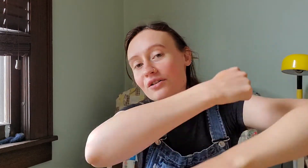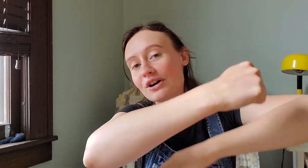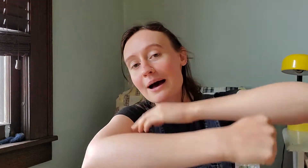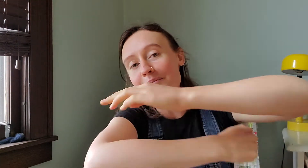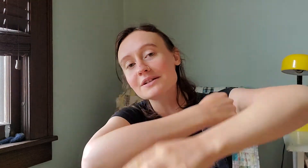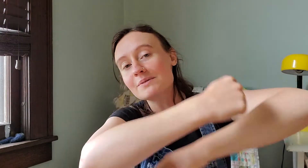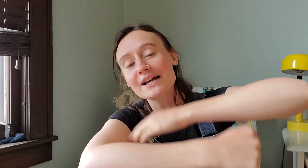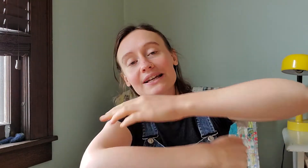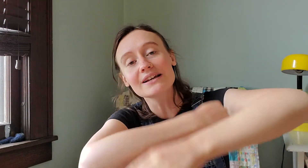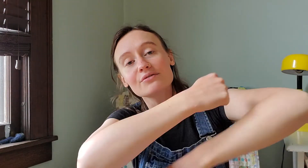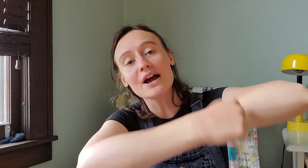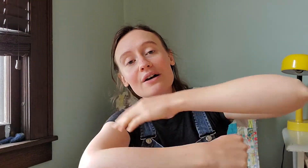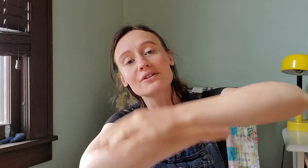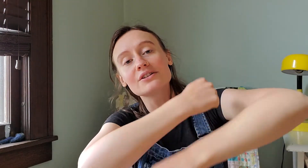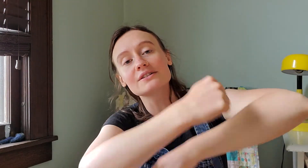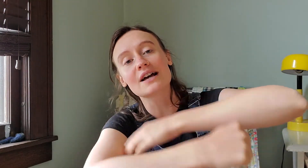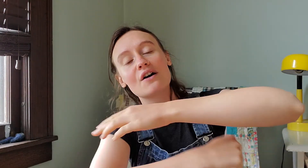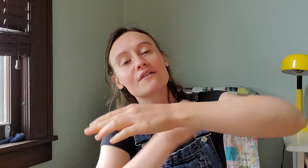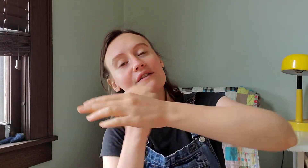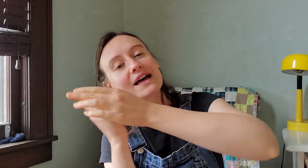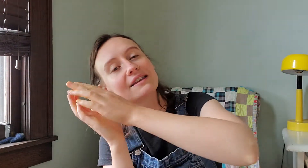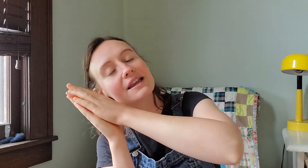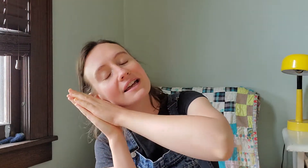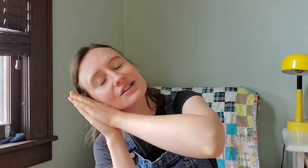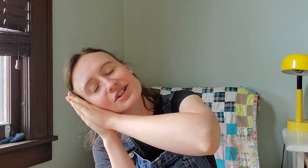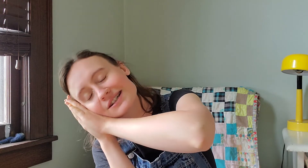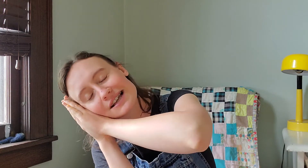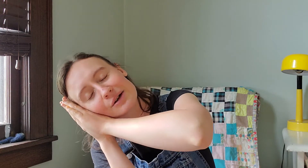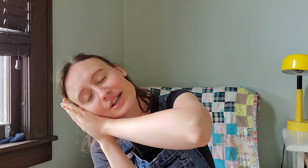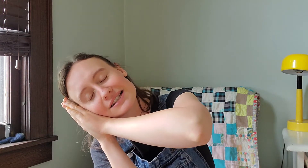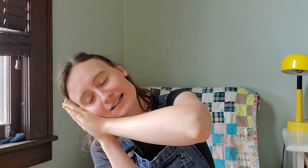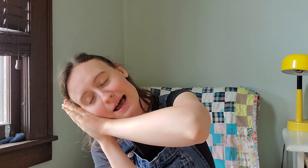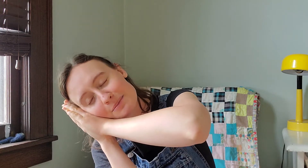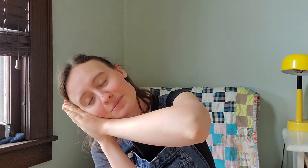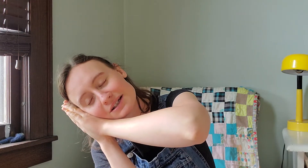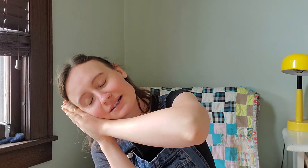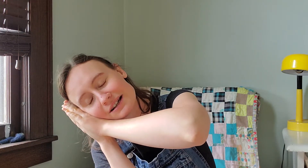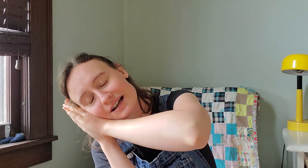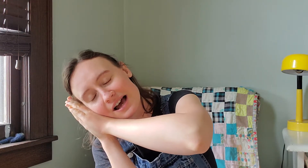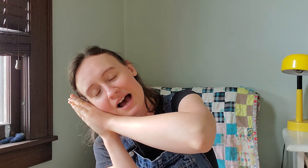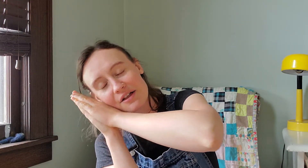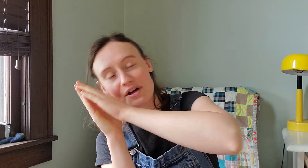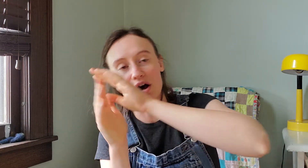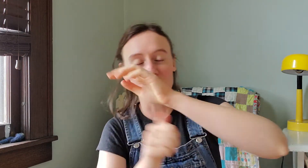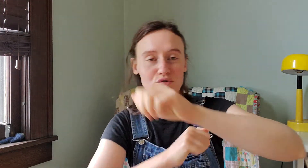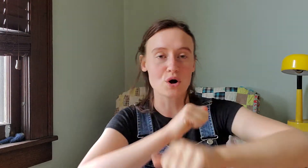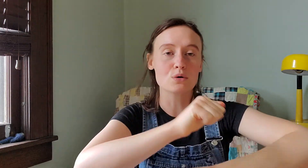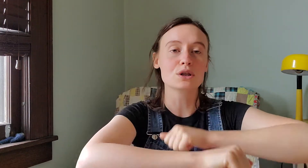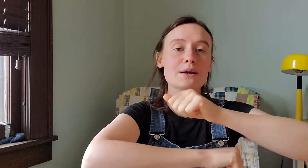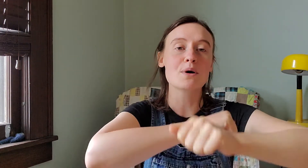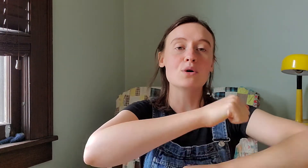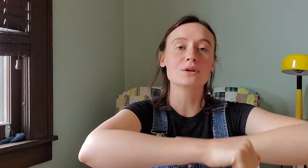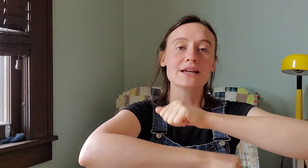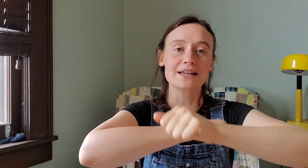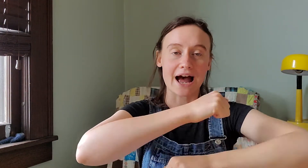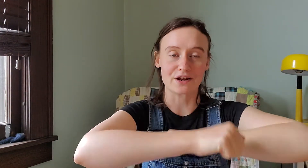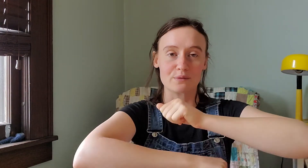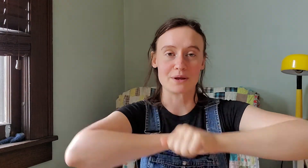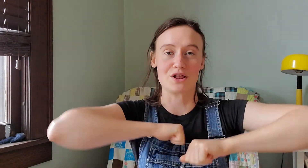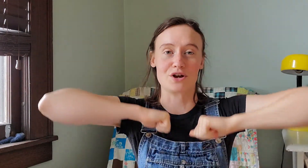wrapped a blanket round herself and then she soundly slept. The Roly-Poly Caterpillar